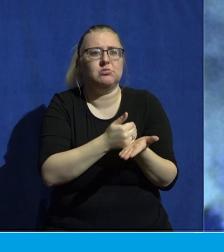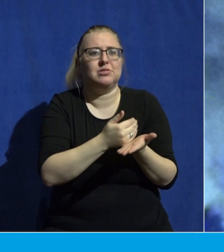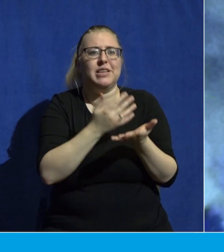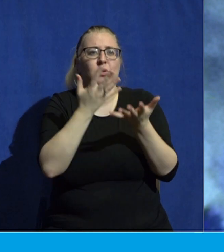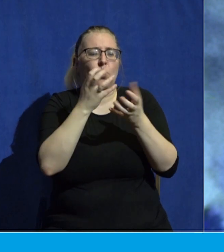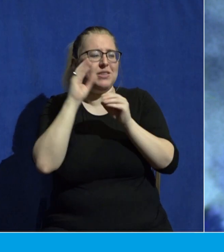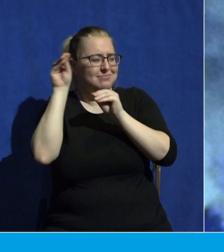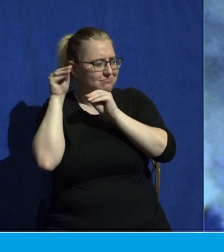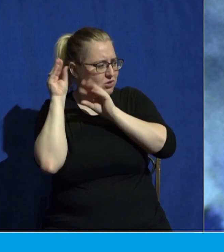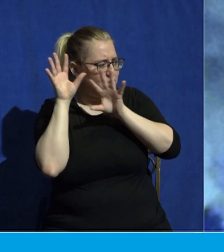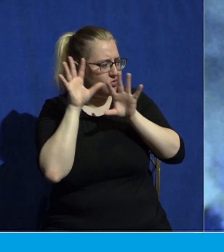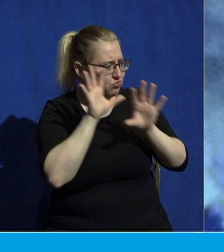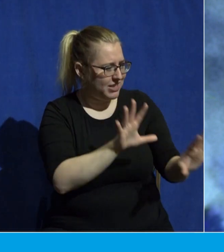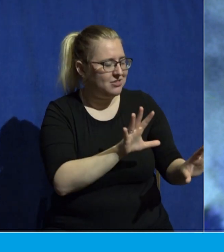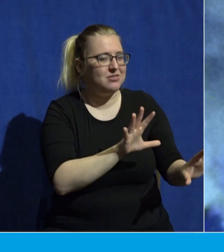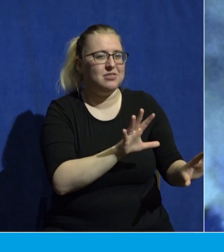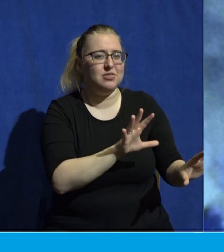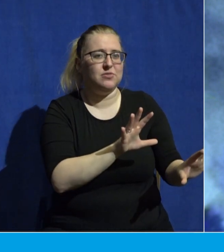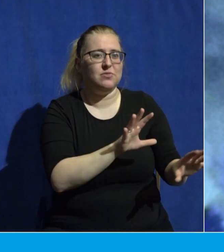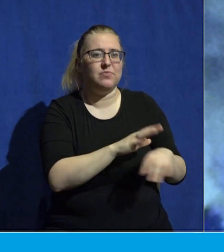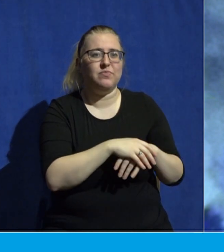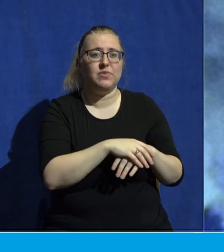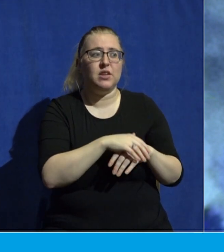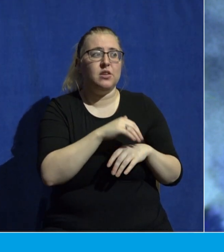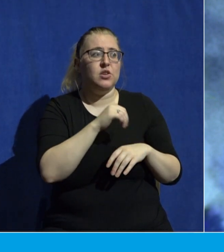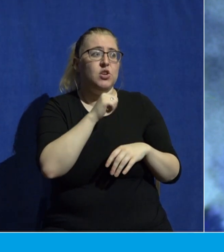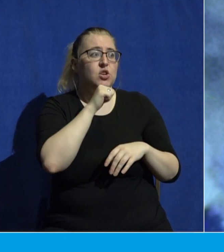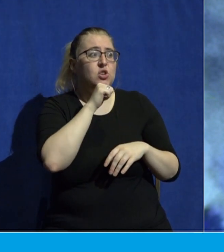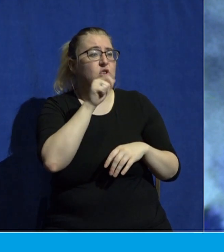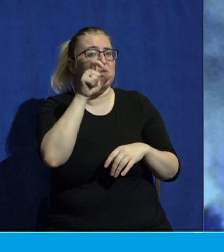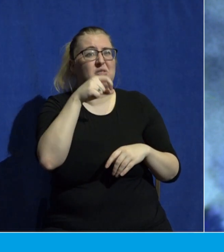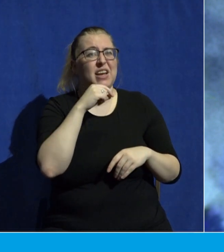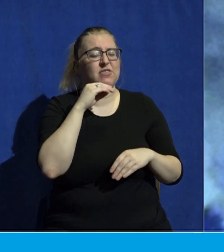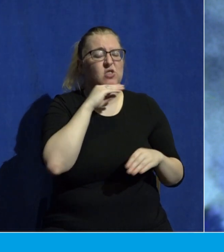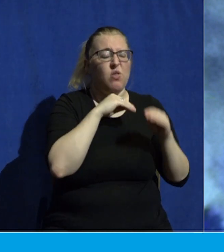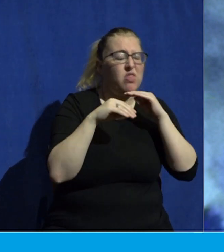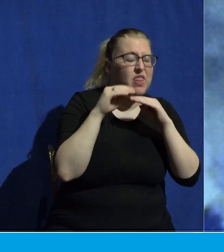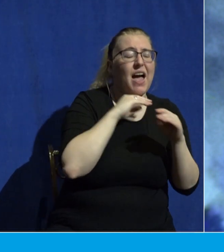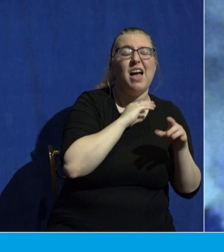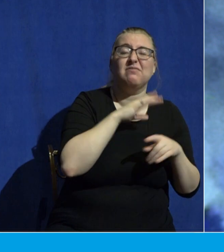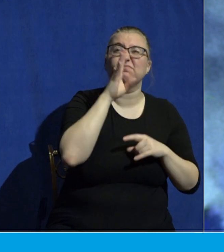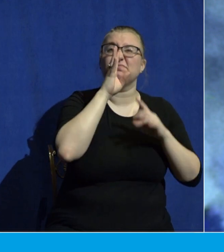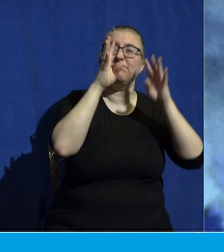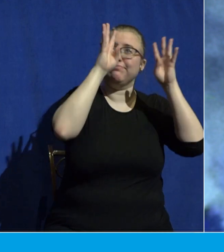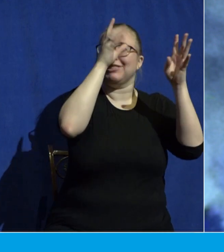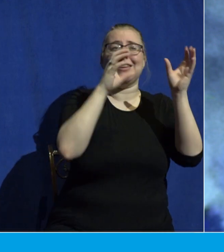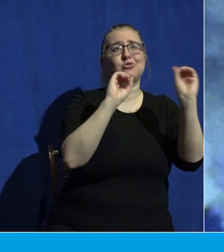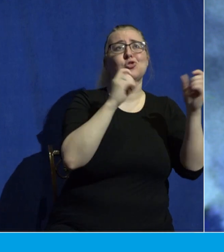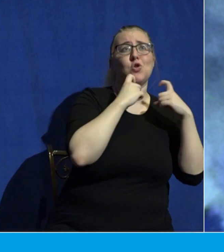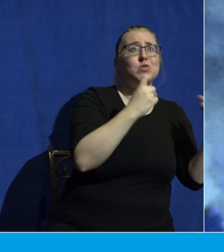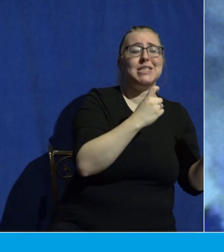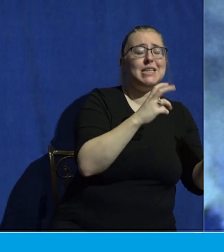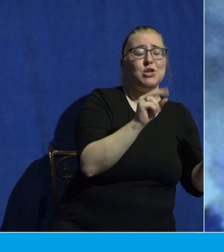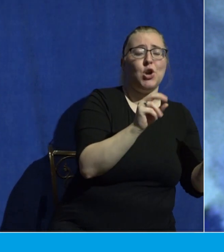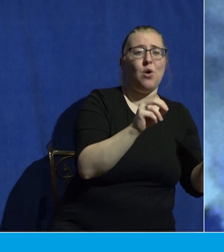do not have to go on lying to yourself and to your brothers as if you were without sin. You can dare to be a sinner.